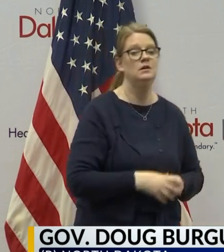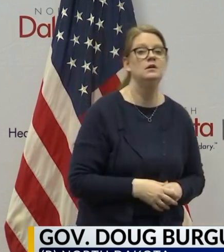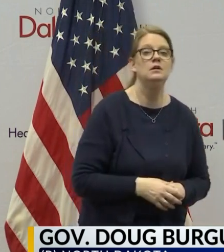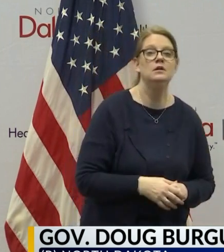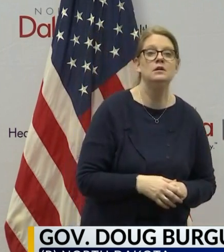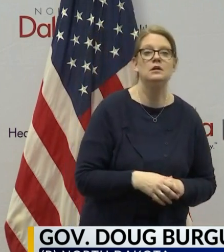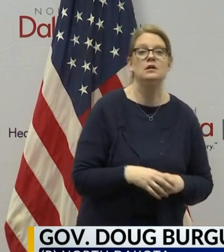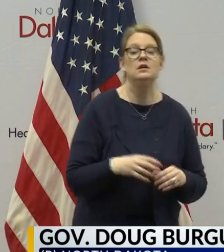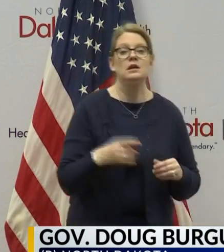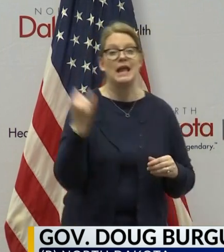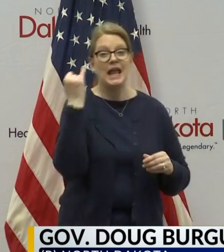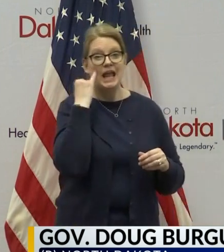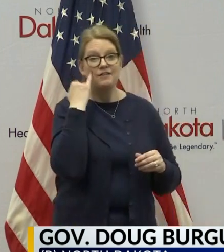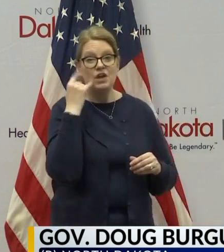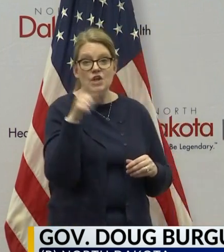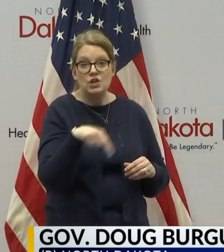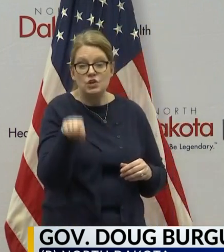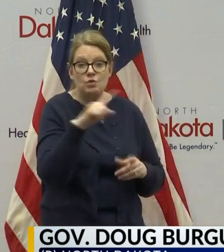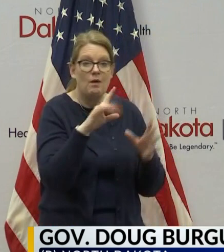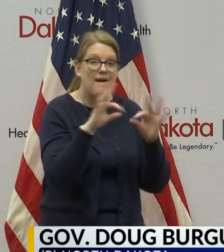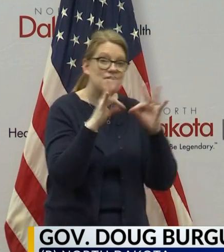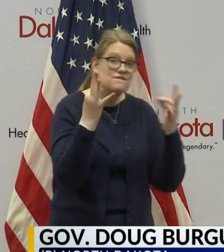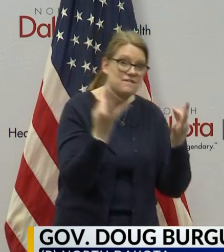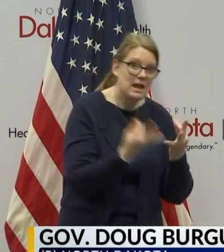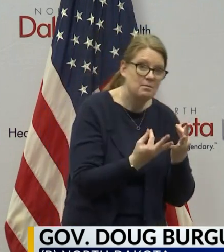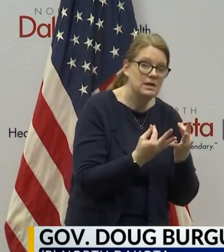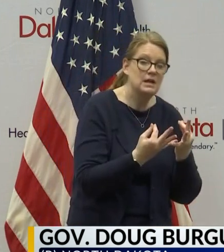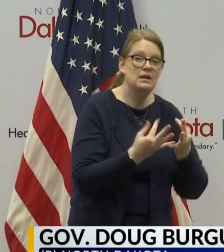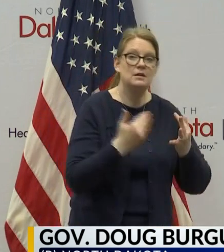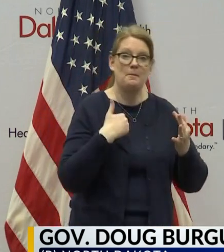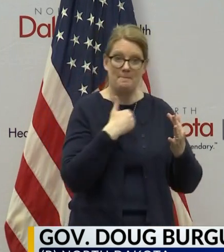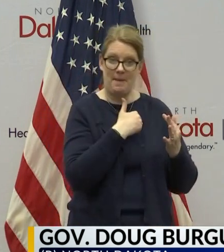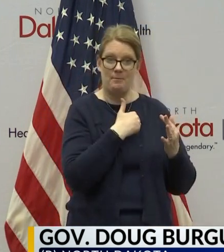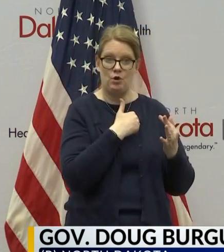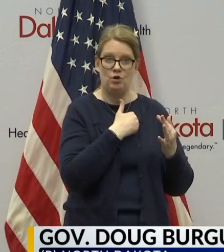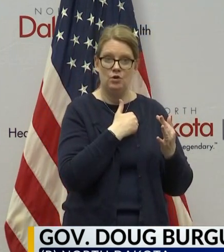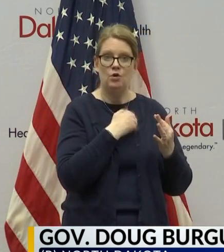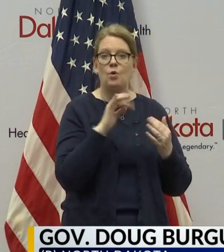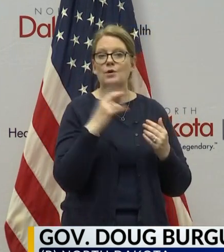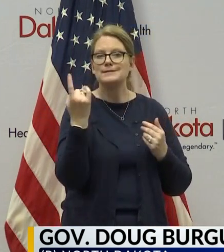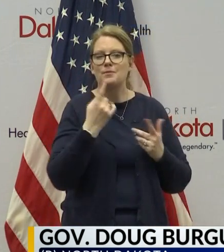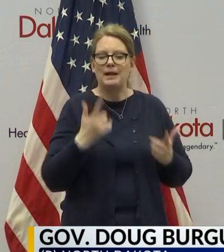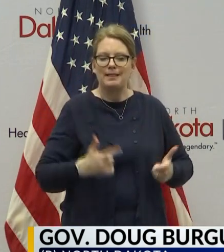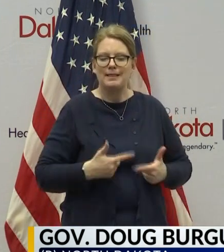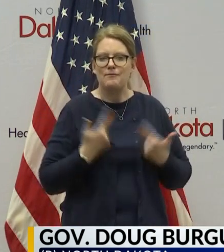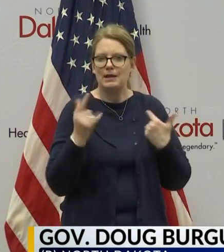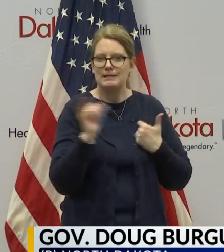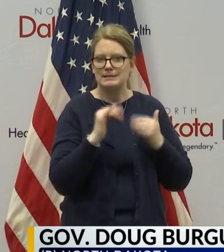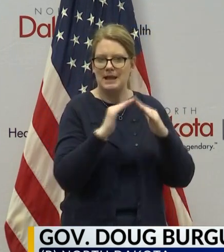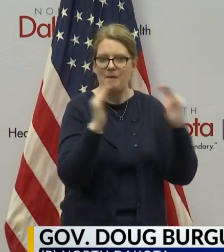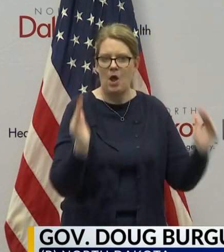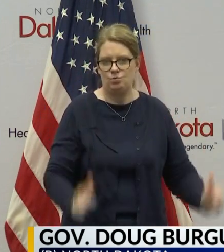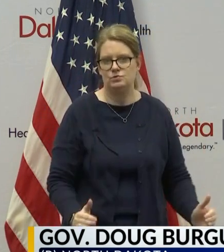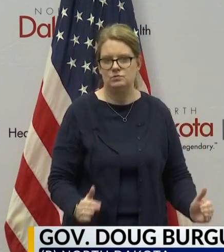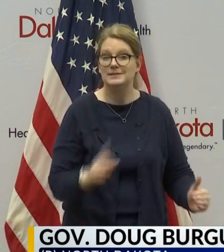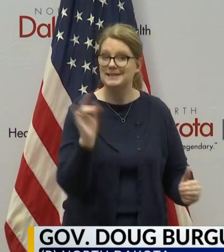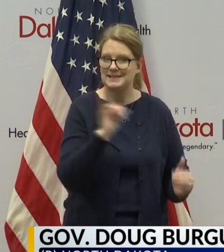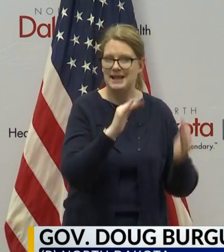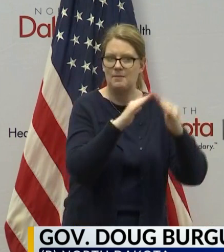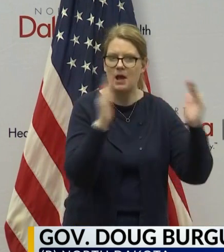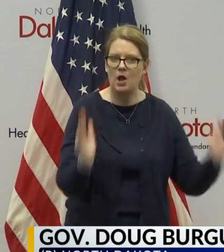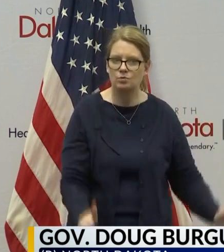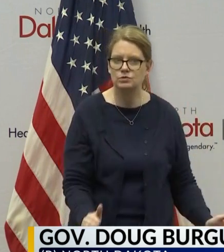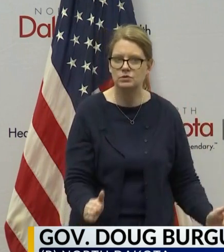part which you've heard us say. If you're a family member or another individual living in the same housing situation, the same household,